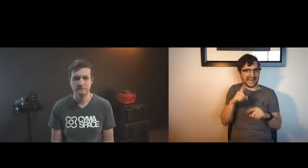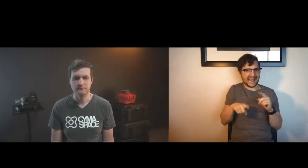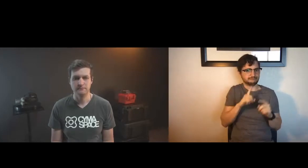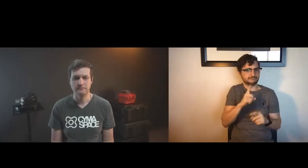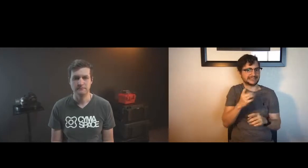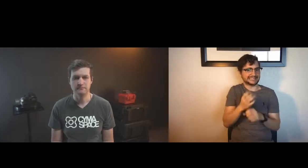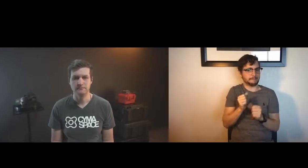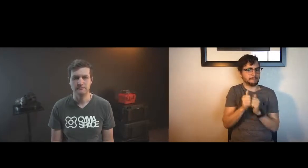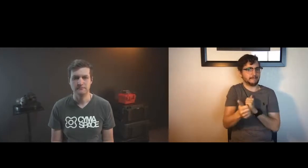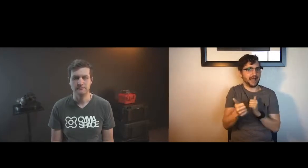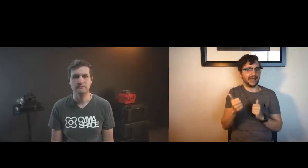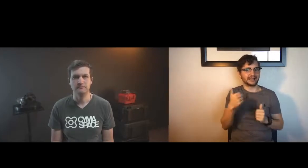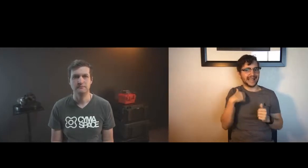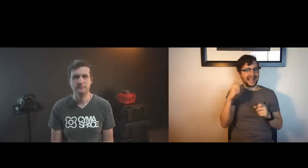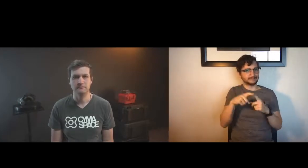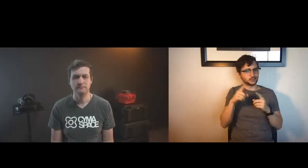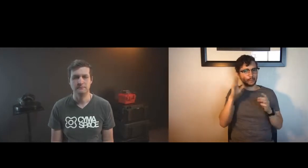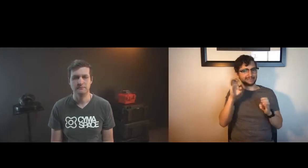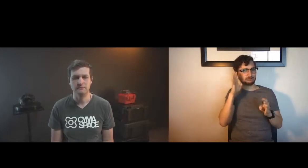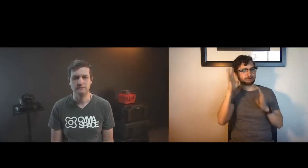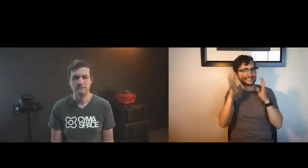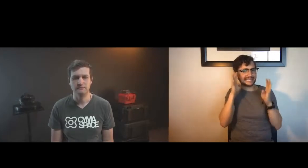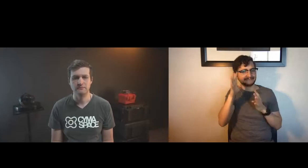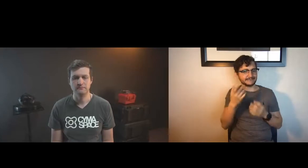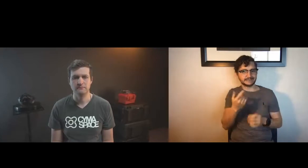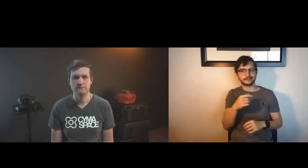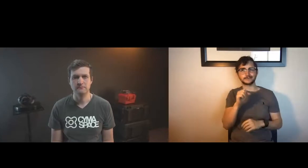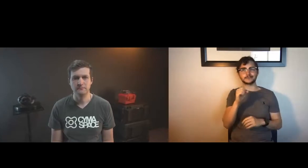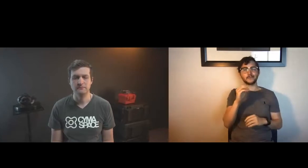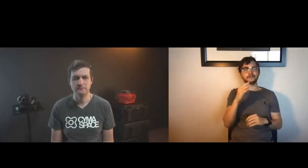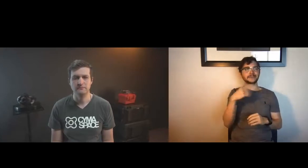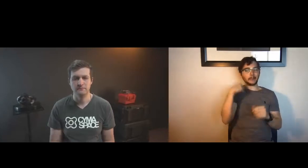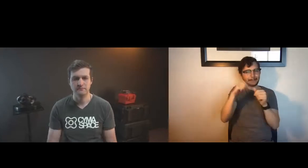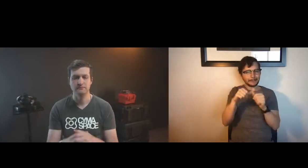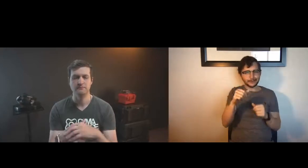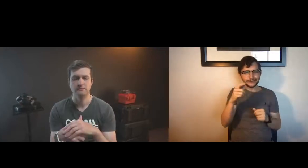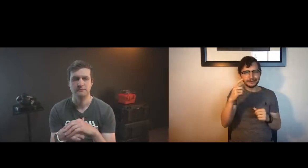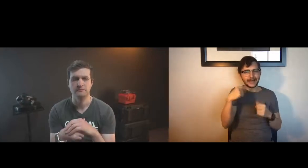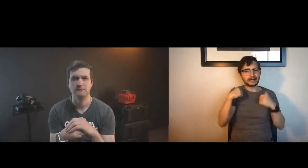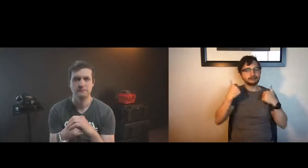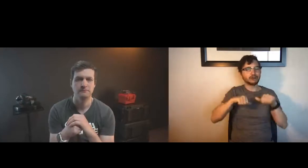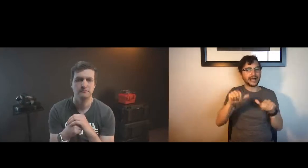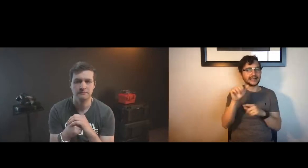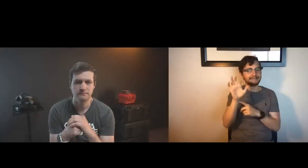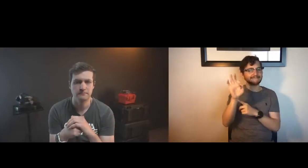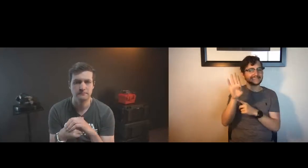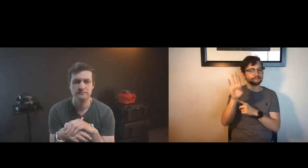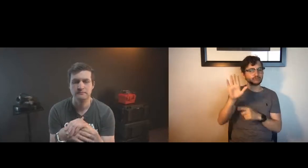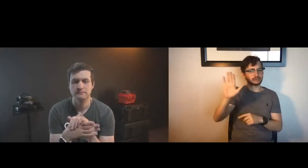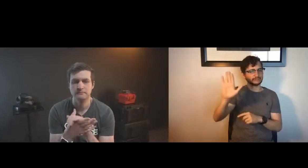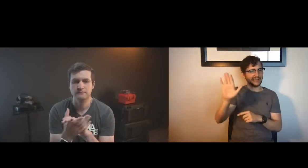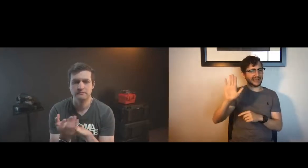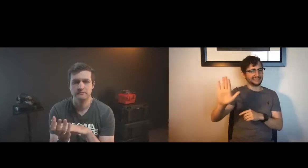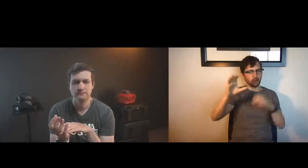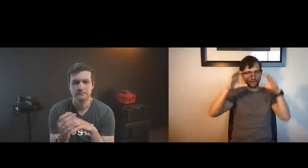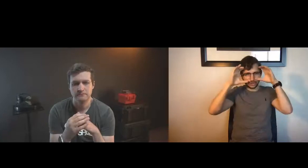the physical world but in virtual spaces i couldn't get by i had to get really creative so i remembered